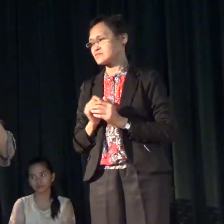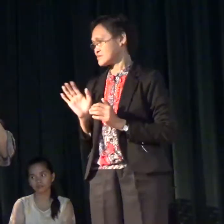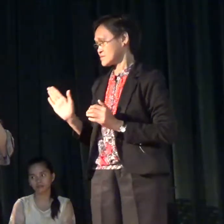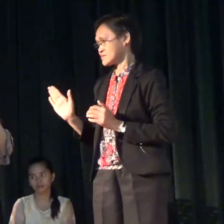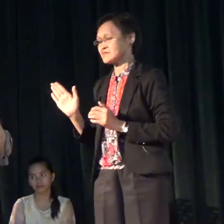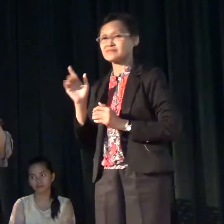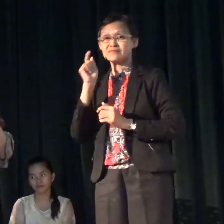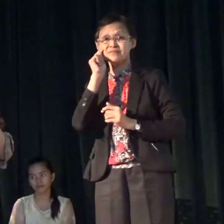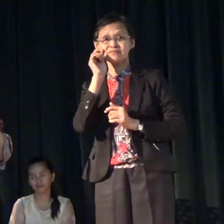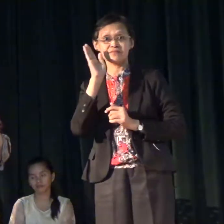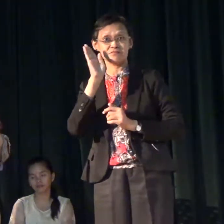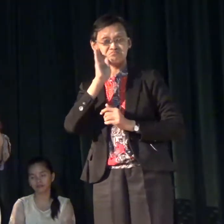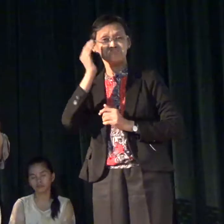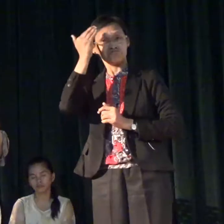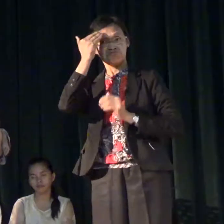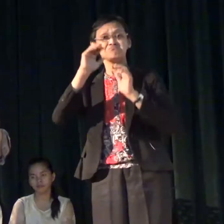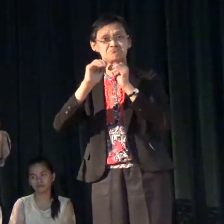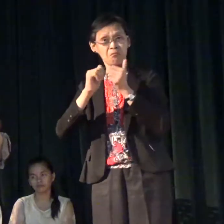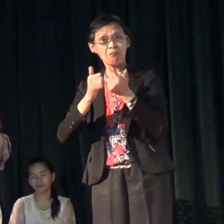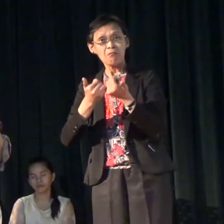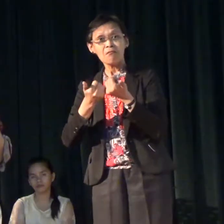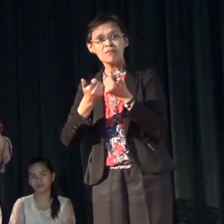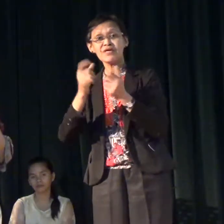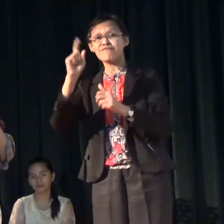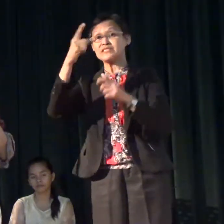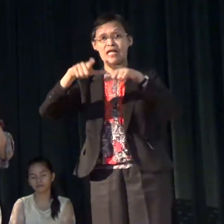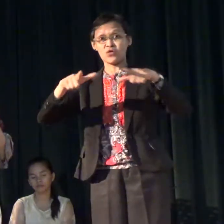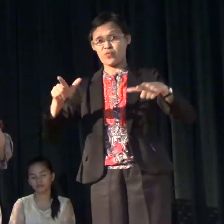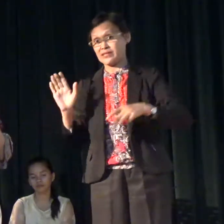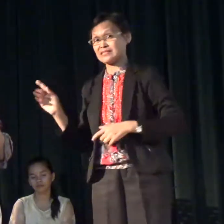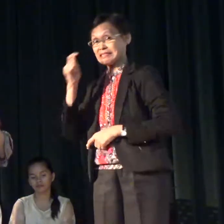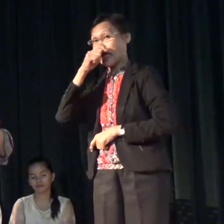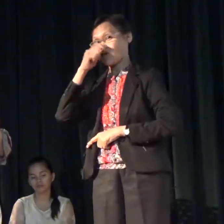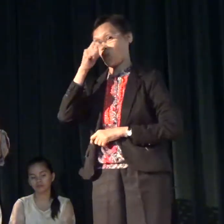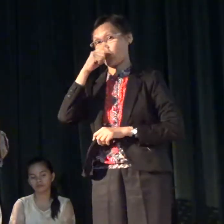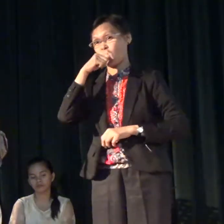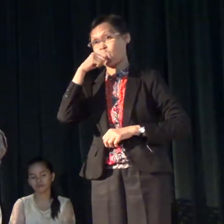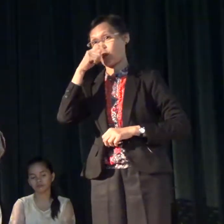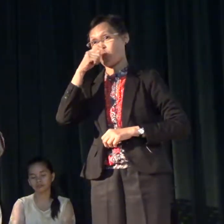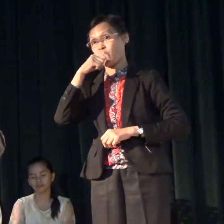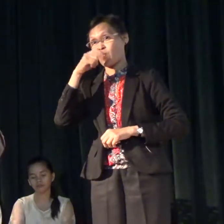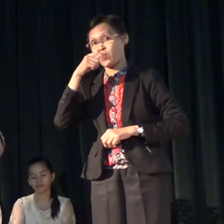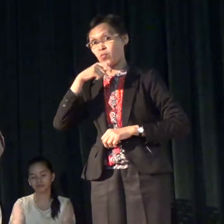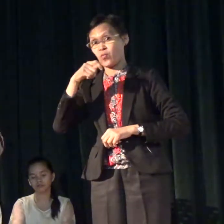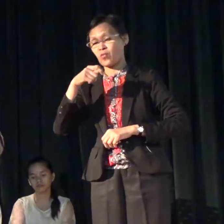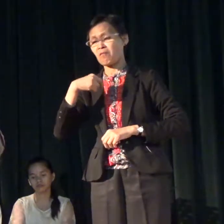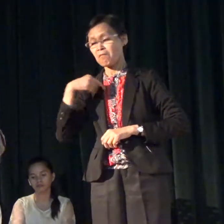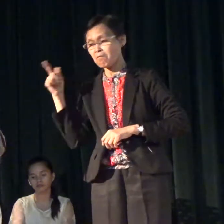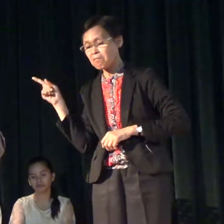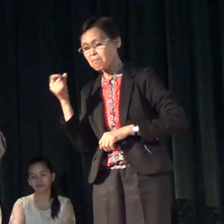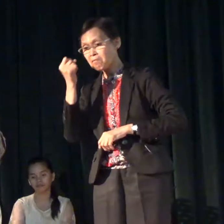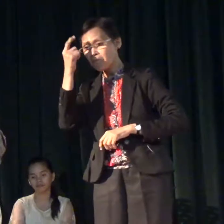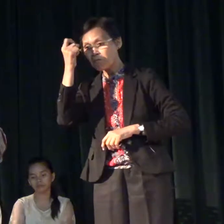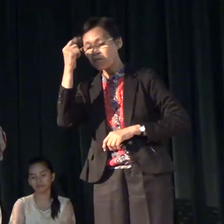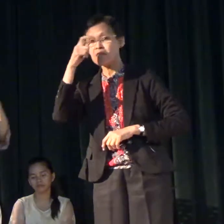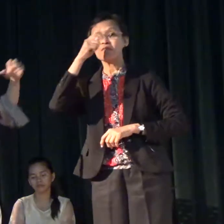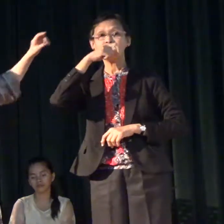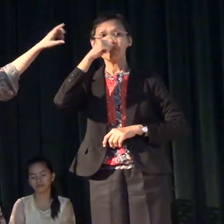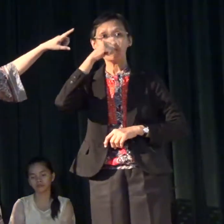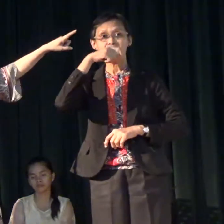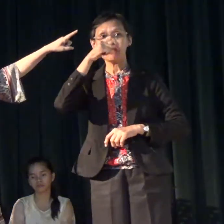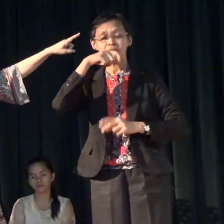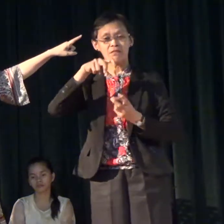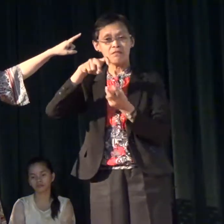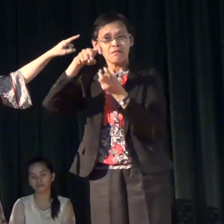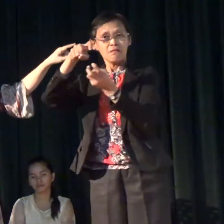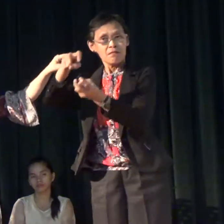case, I know how to my first language sa Tagalog. So, yung sa pagkakainitin ko ng Tagalog, di